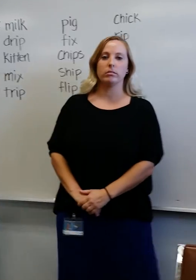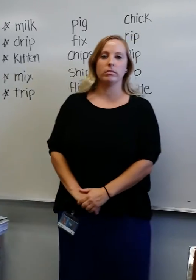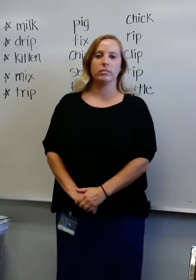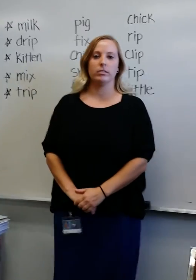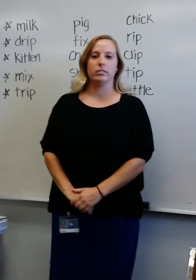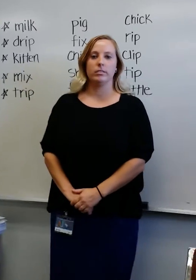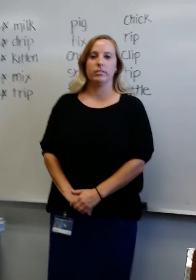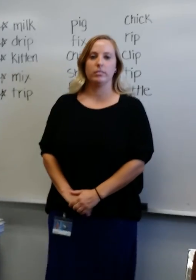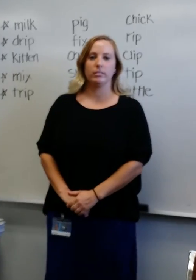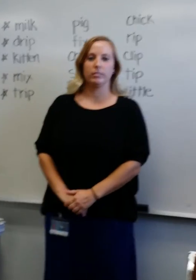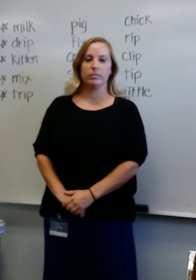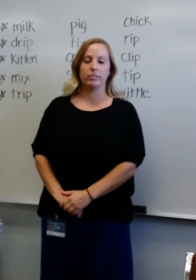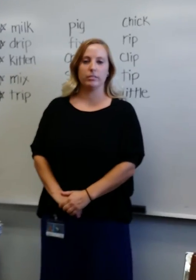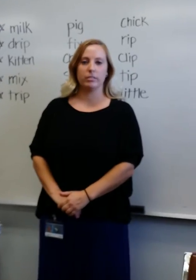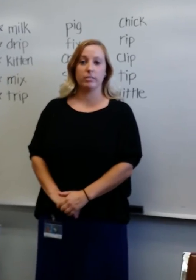Bonus words.